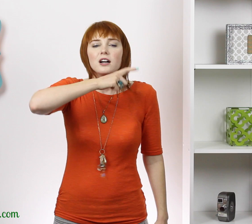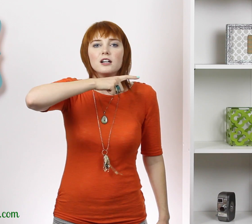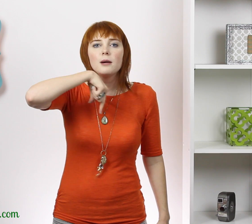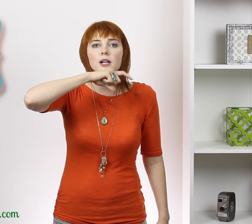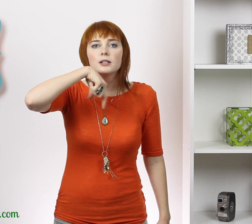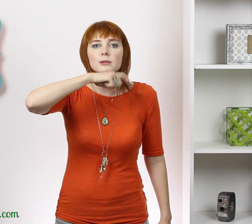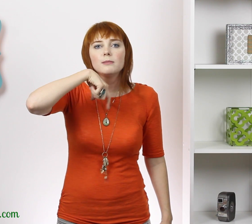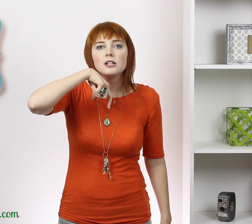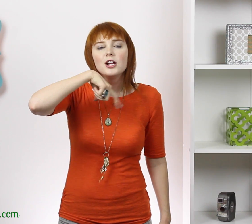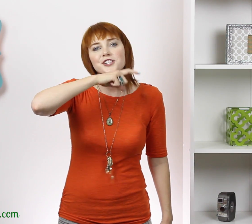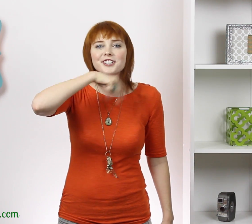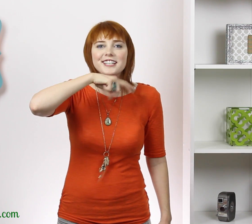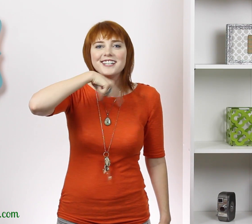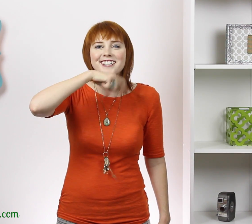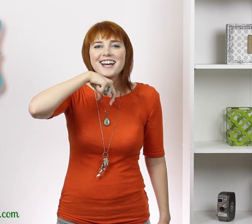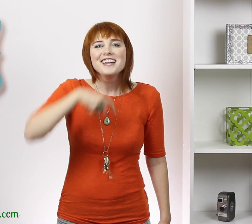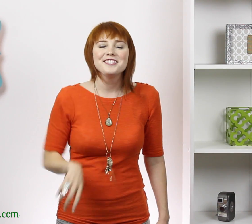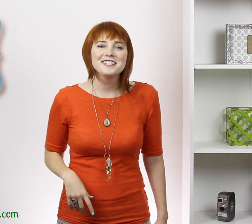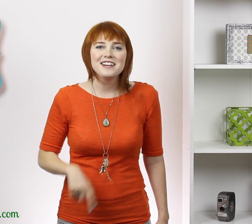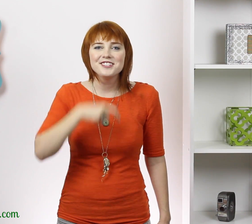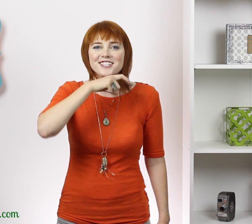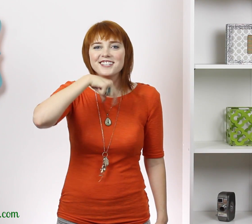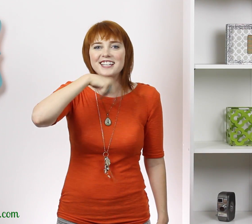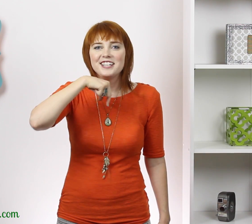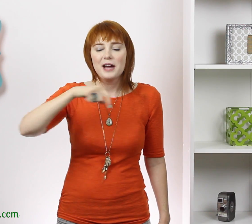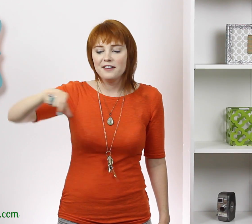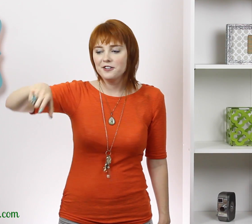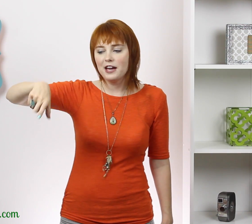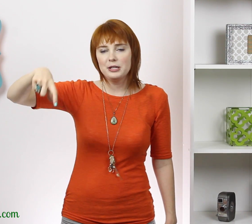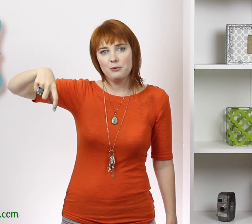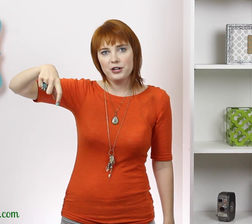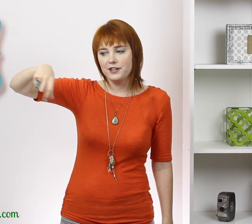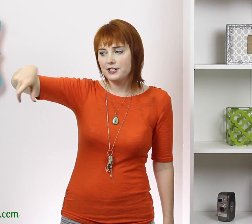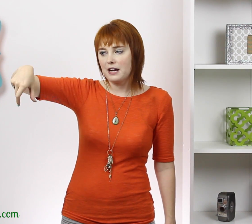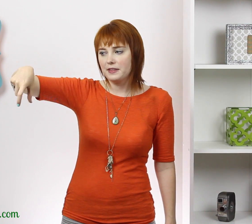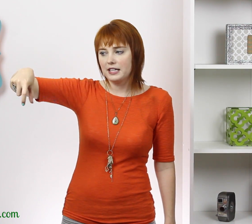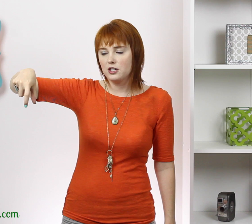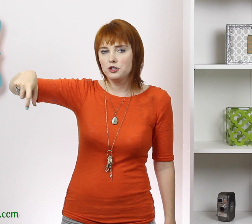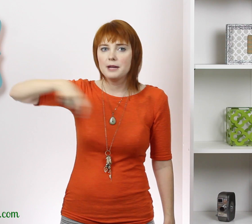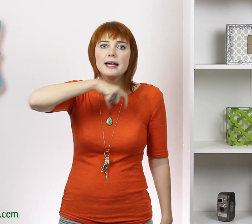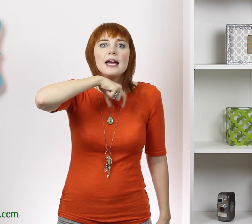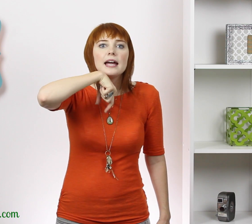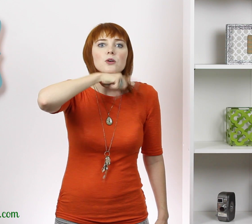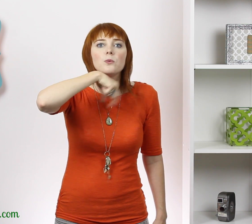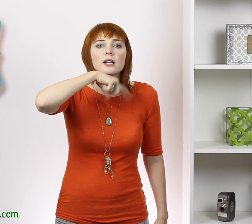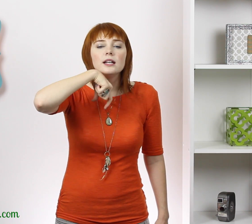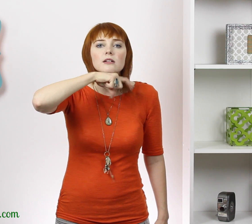Gobble, gobble, gobble, gobble. Turkey. To do the sign for Turkey, you have your thumb and your pointer finger down in like a U shape and you wiggle it.